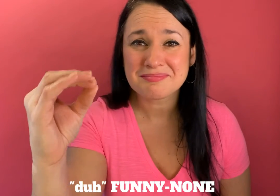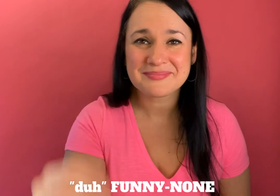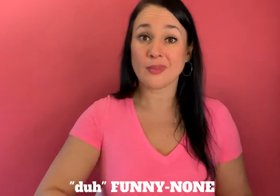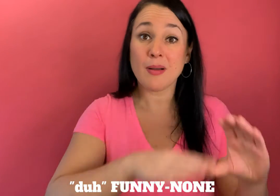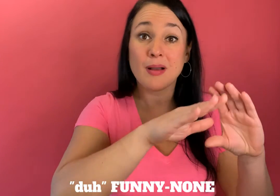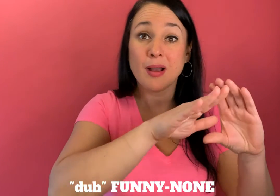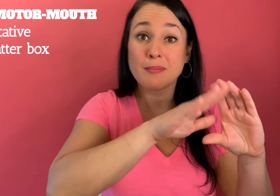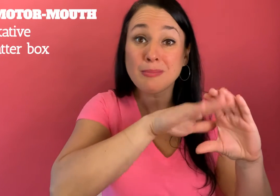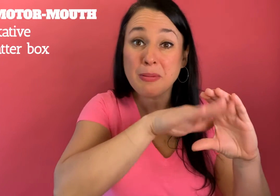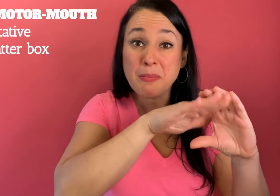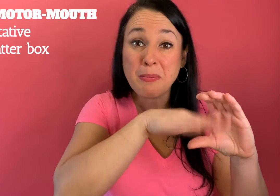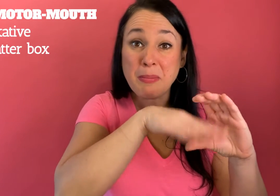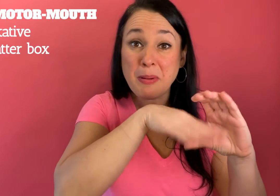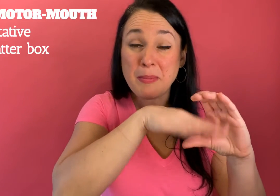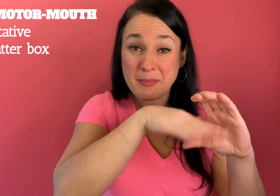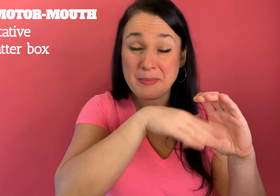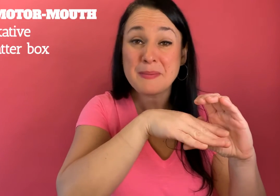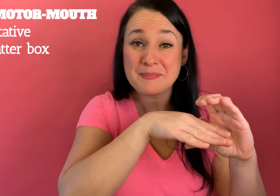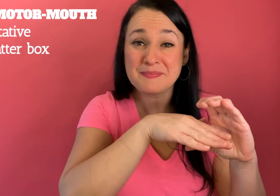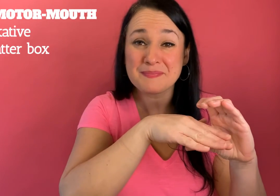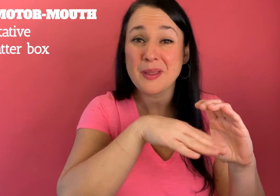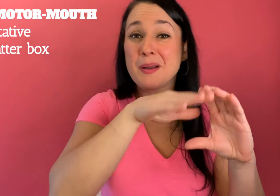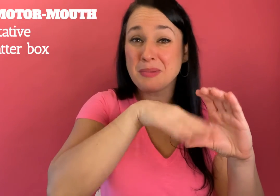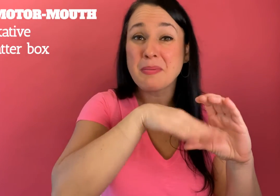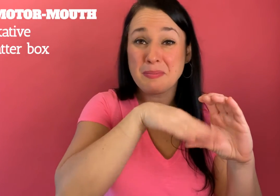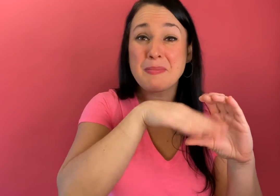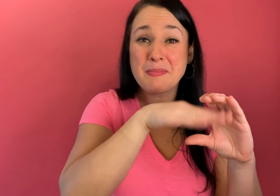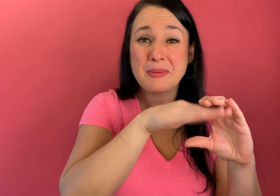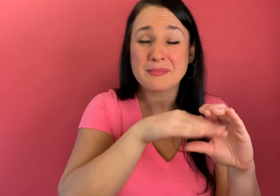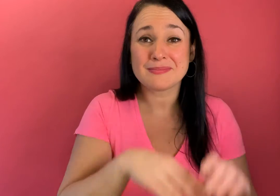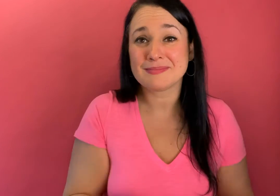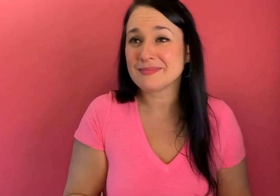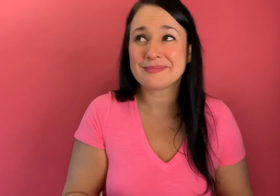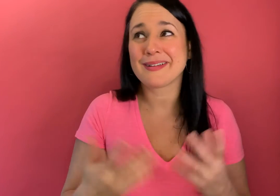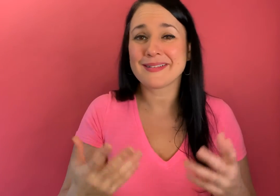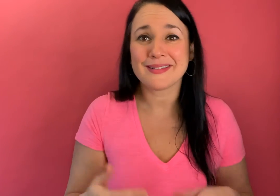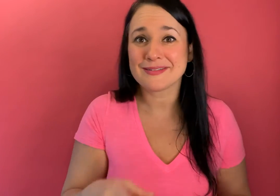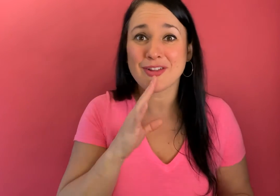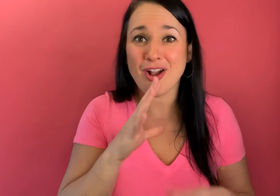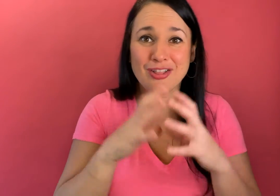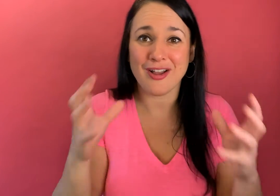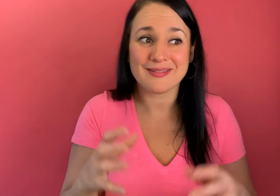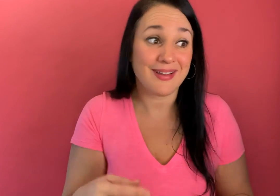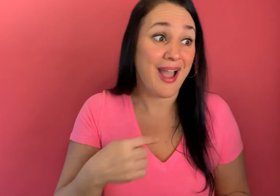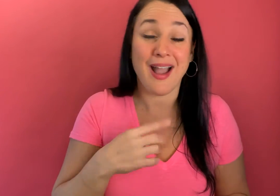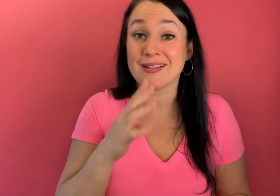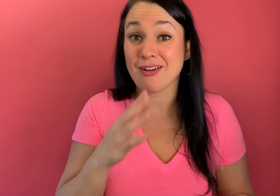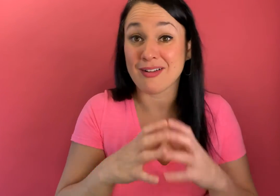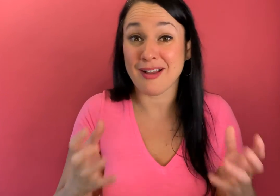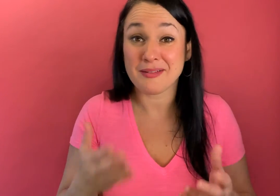motor mouth or talkative uh somebody who talks a lot i talk a lot maybe